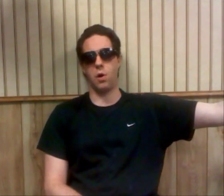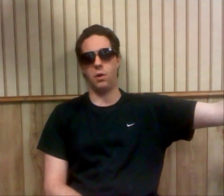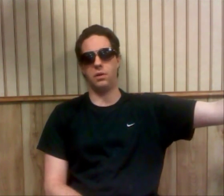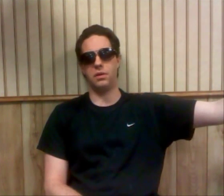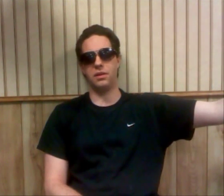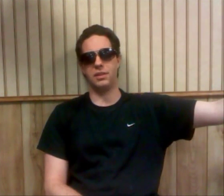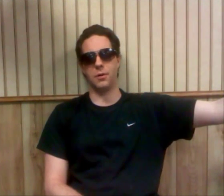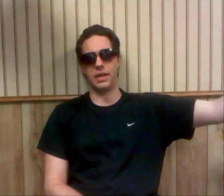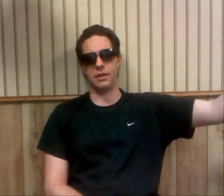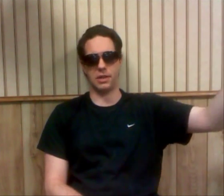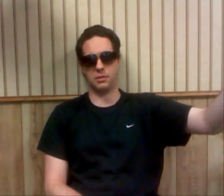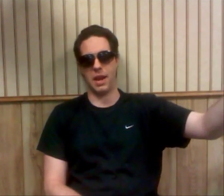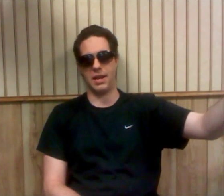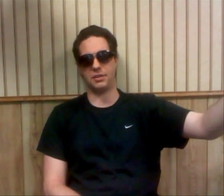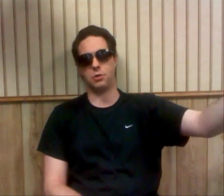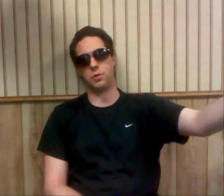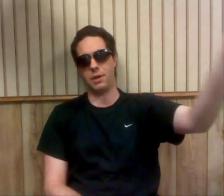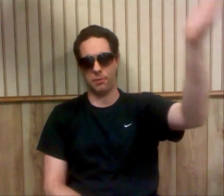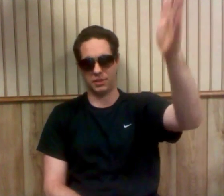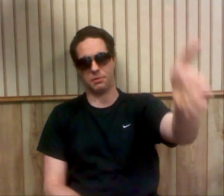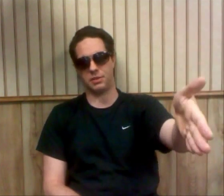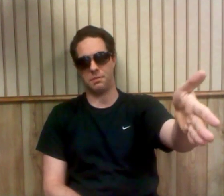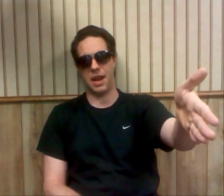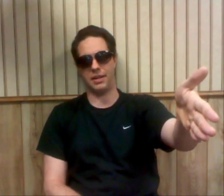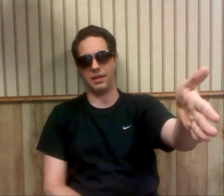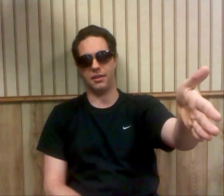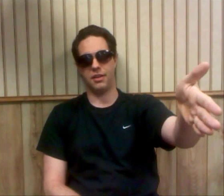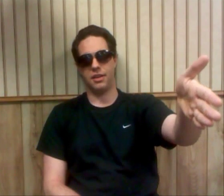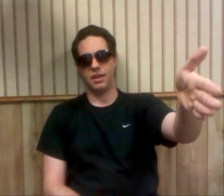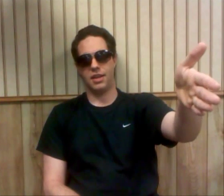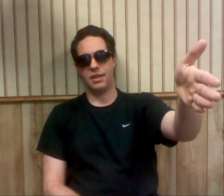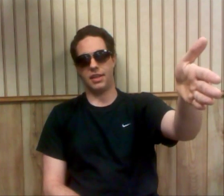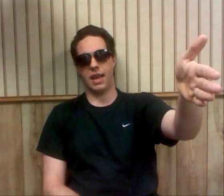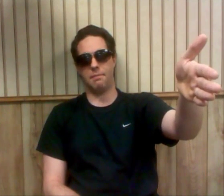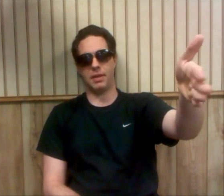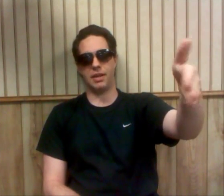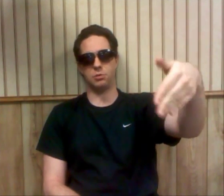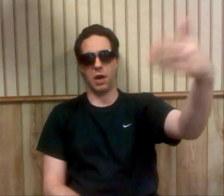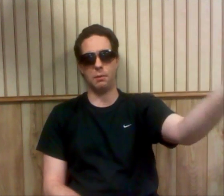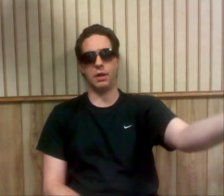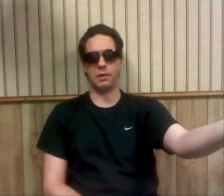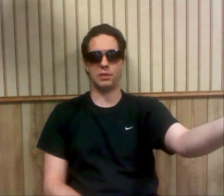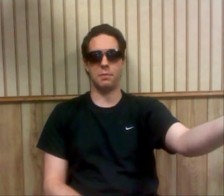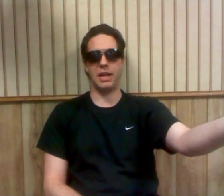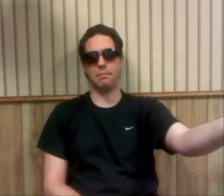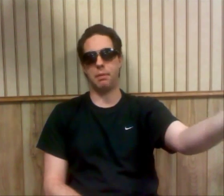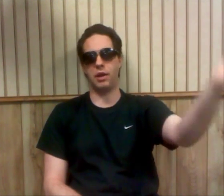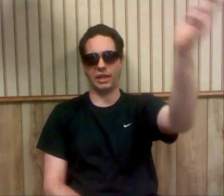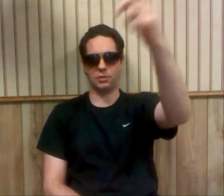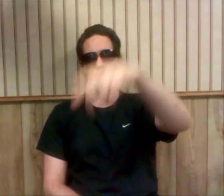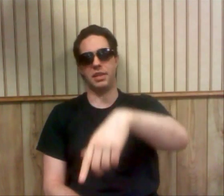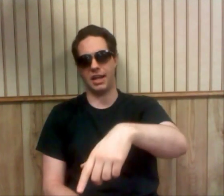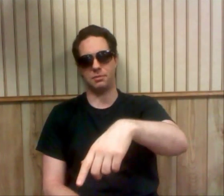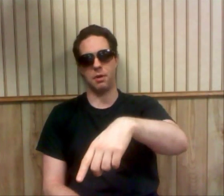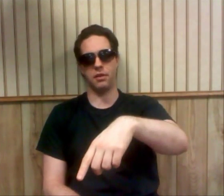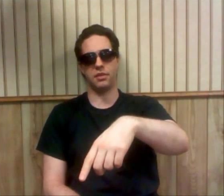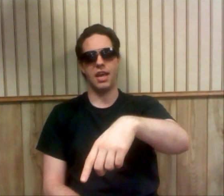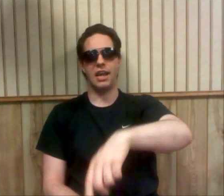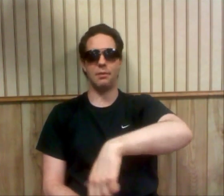going into WrestleMania, so Rey wins at WrestleMania. Then because Rey won at WrestleMania, Punk has to win the next month. And then